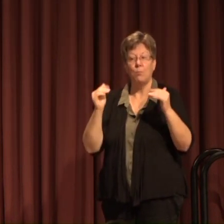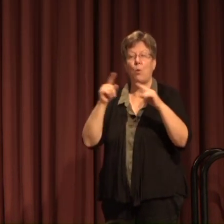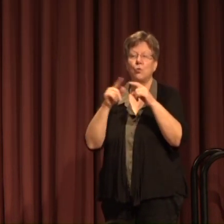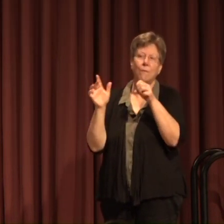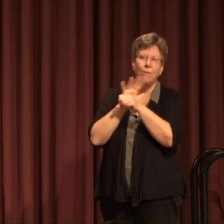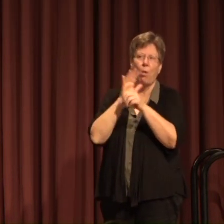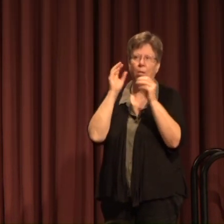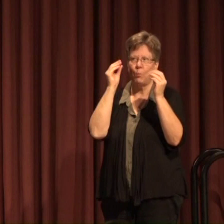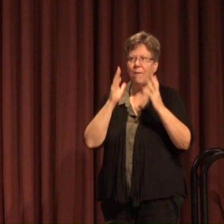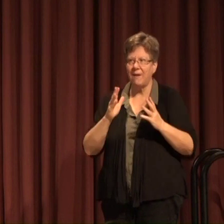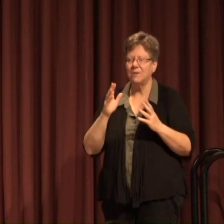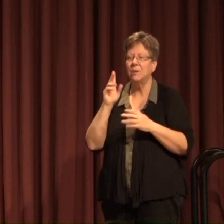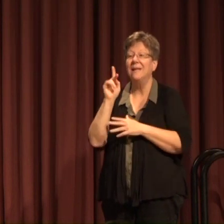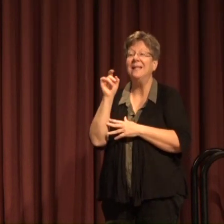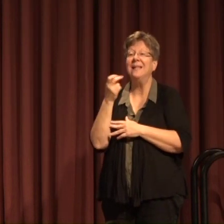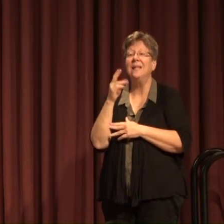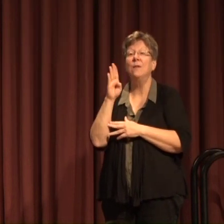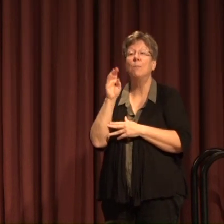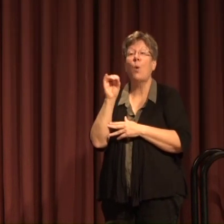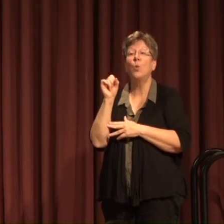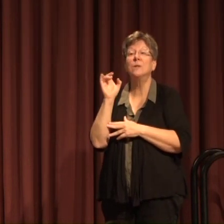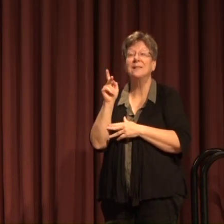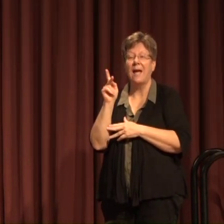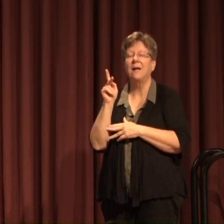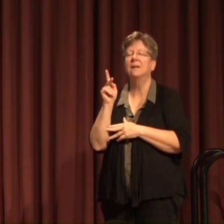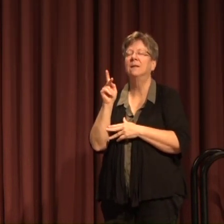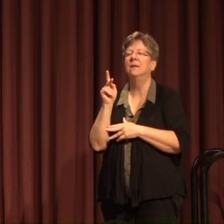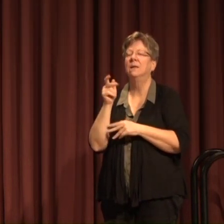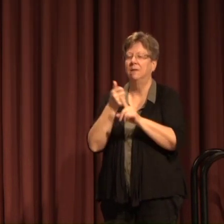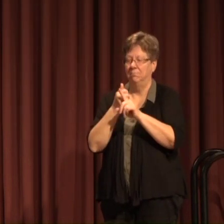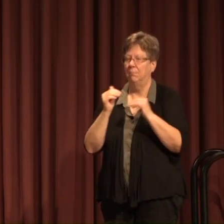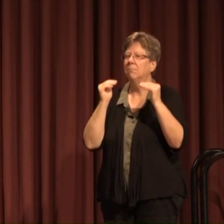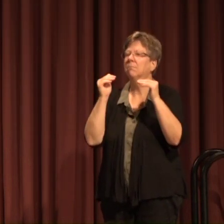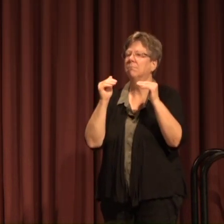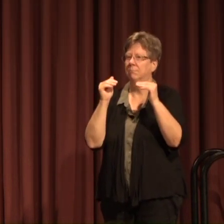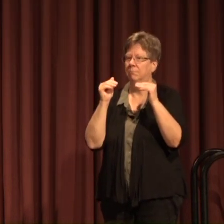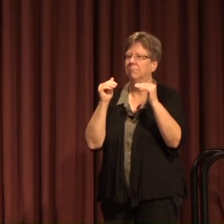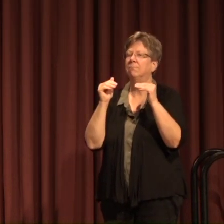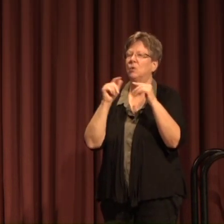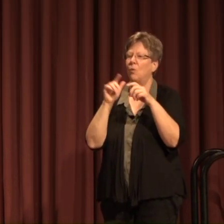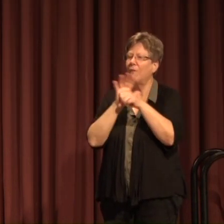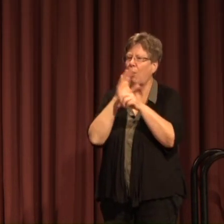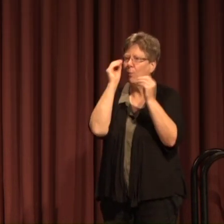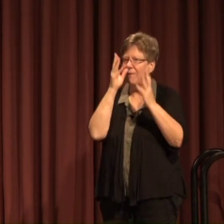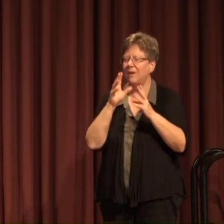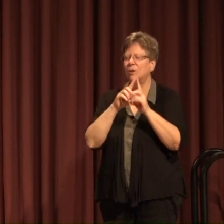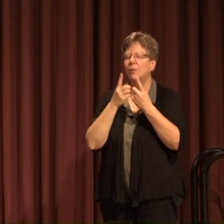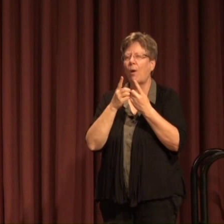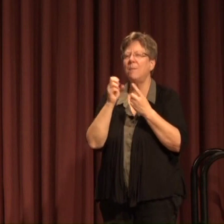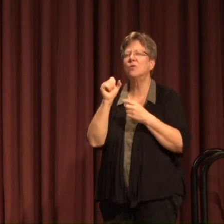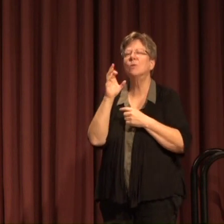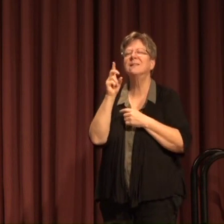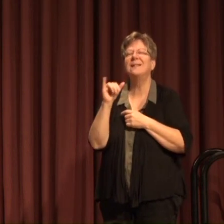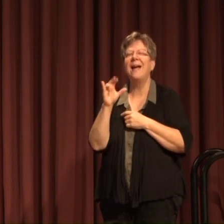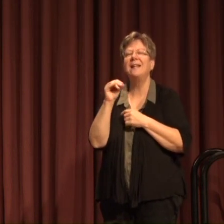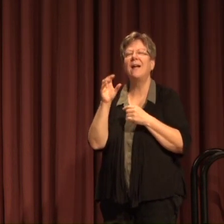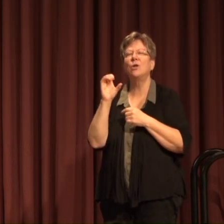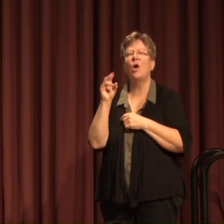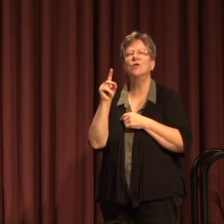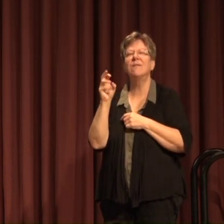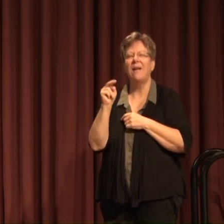to full professor Keith Bosak promoted to full professor in the department of society and conservation